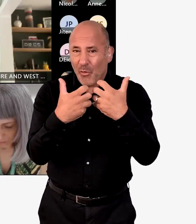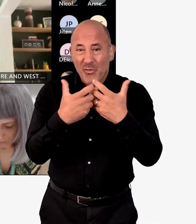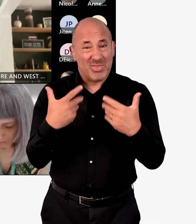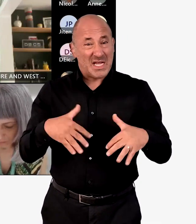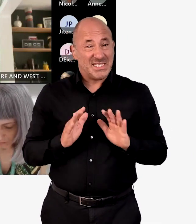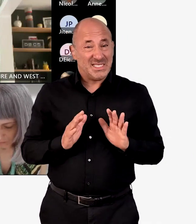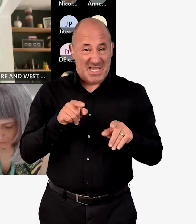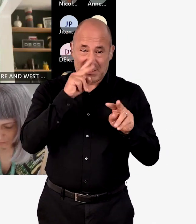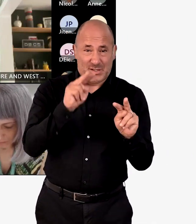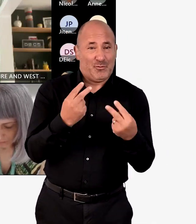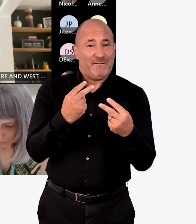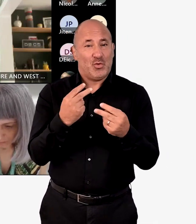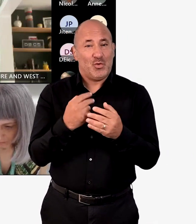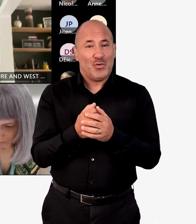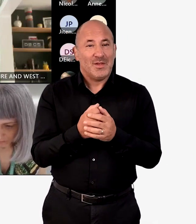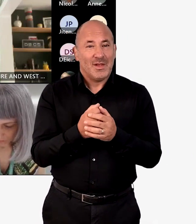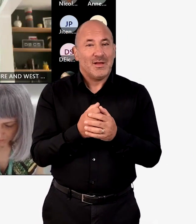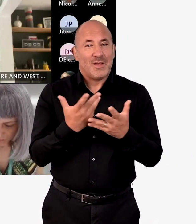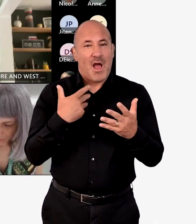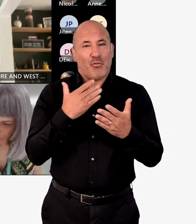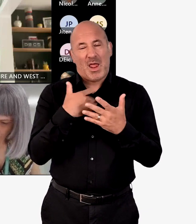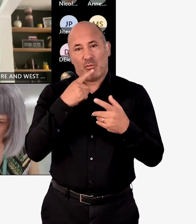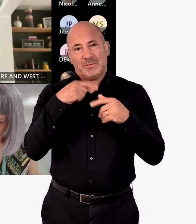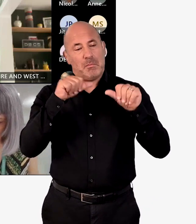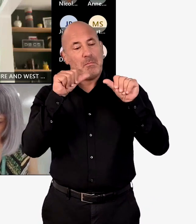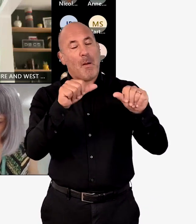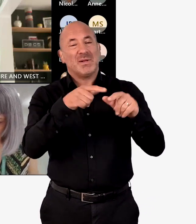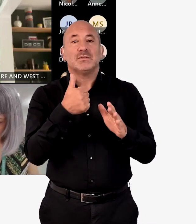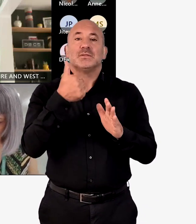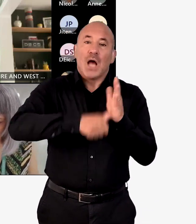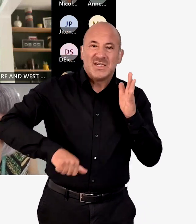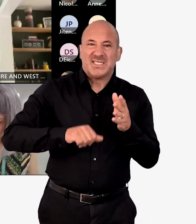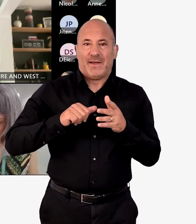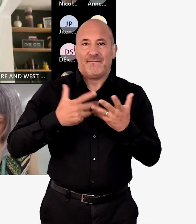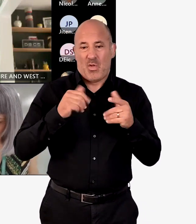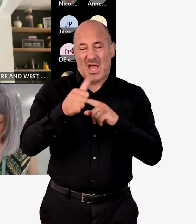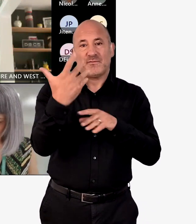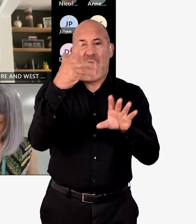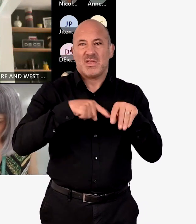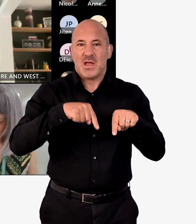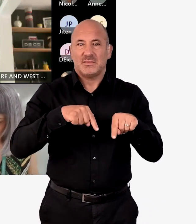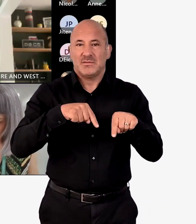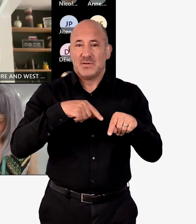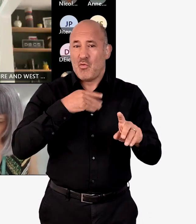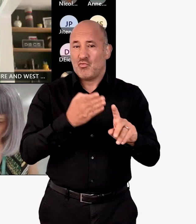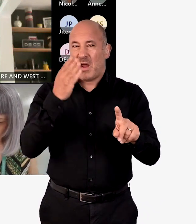What do we need to amend? How do we take this forward? So, you know, I would just endorse it as a sort of starting point for the next five years.